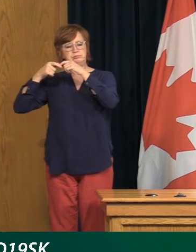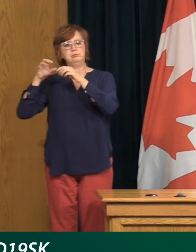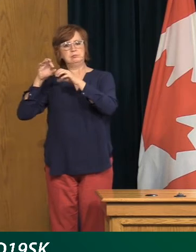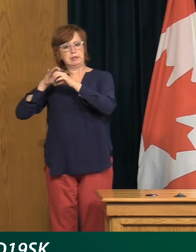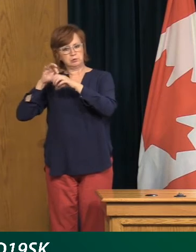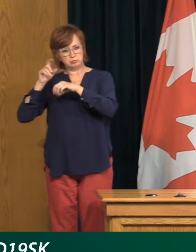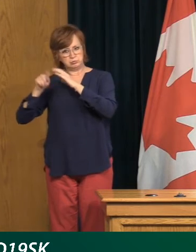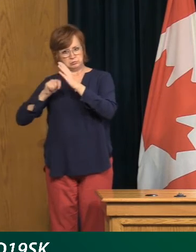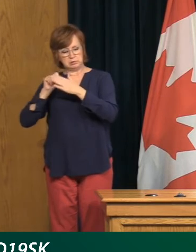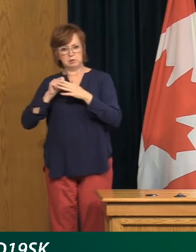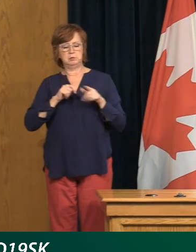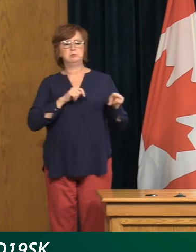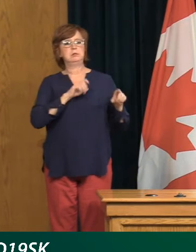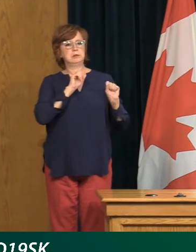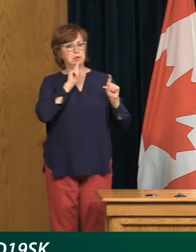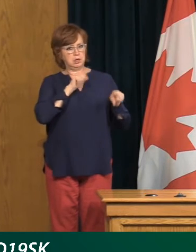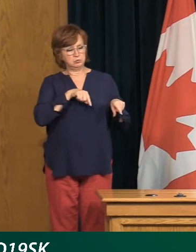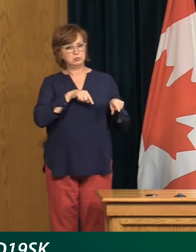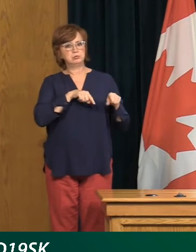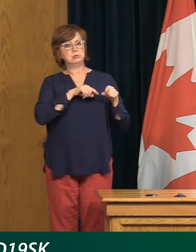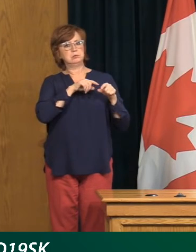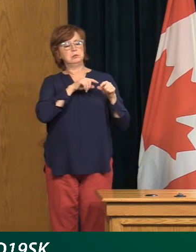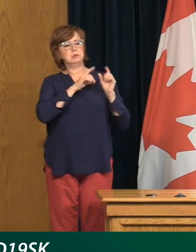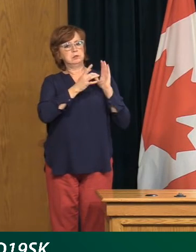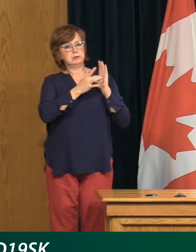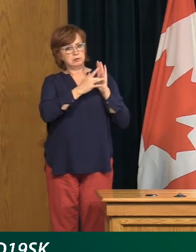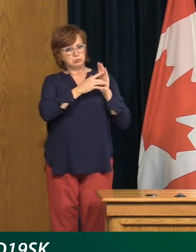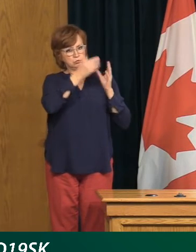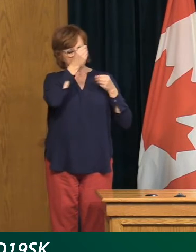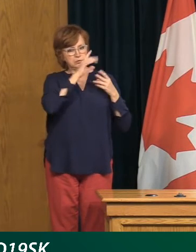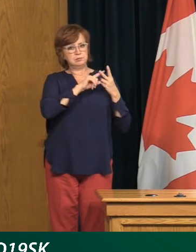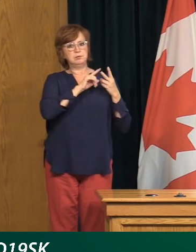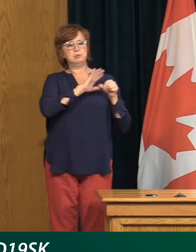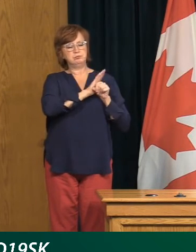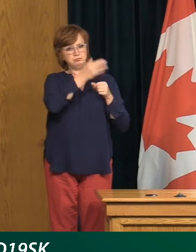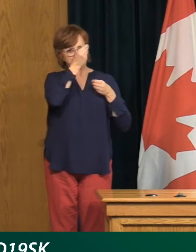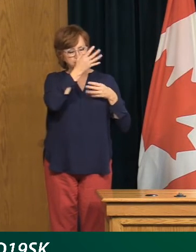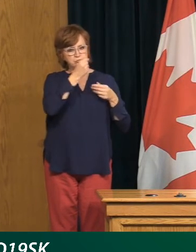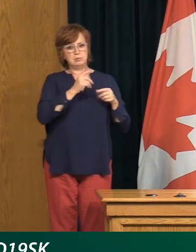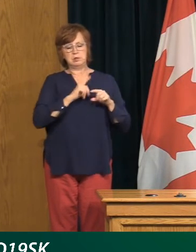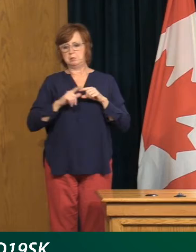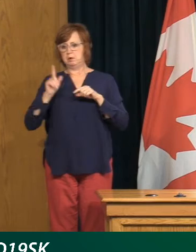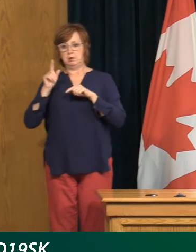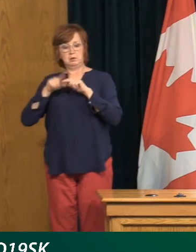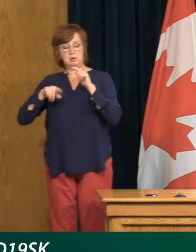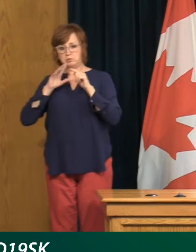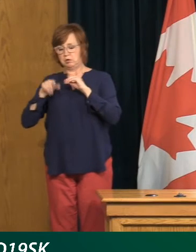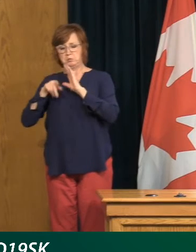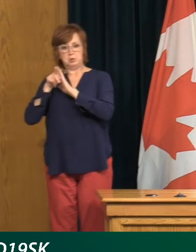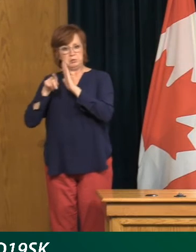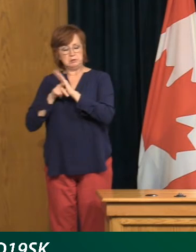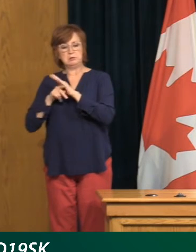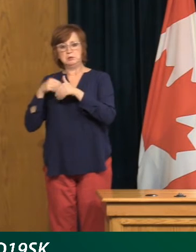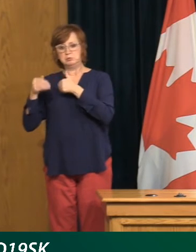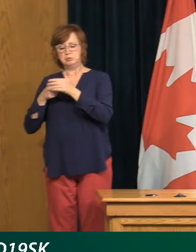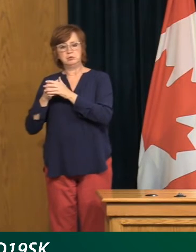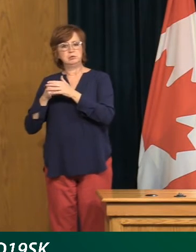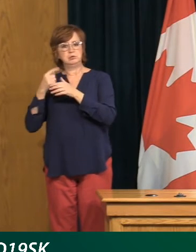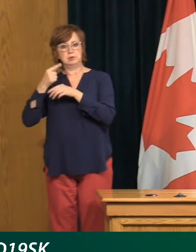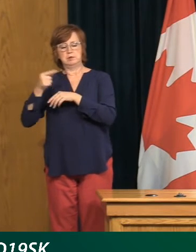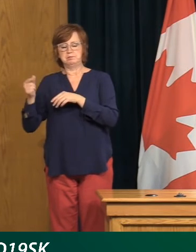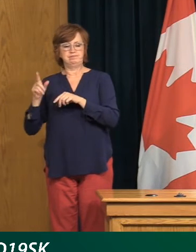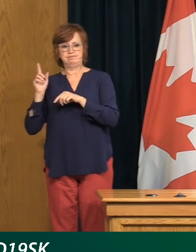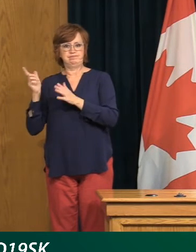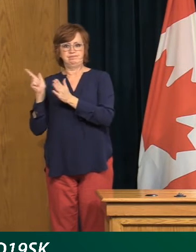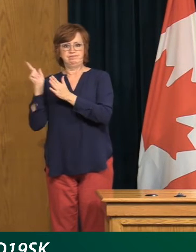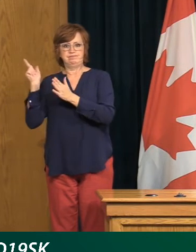or factual information and will not participate in debate of programs, policy rationale, or defensive programs as promoted during the course of the